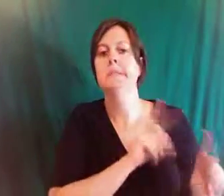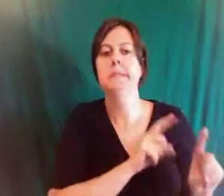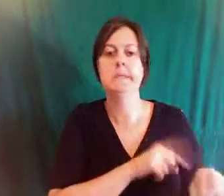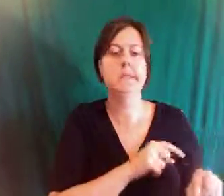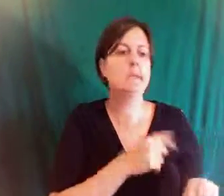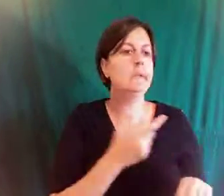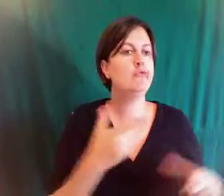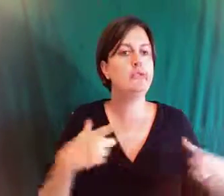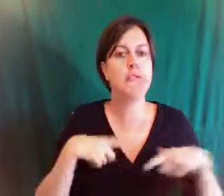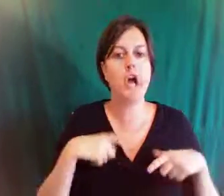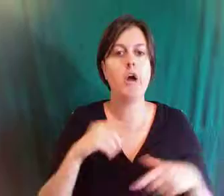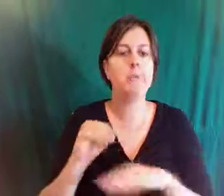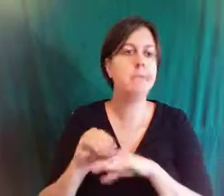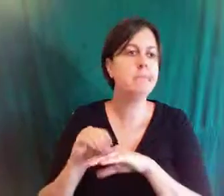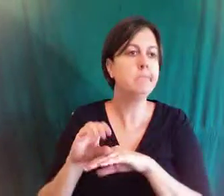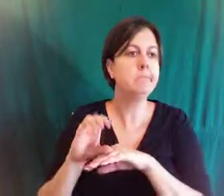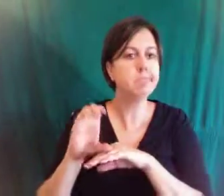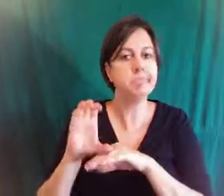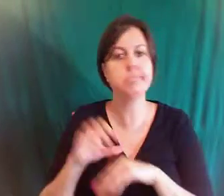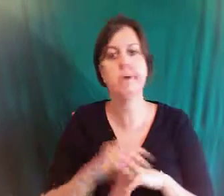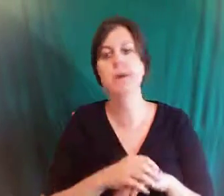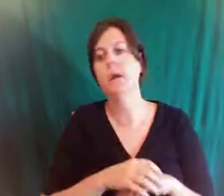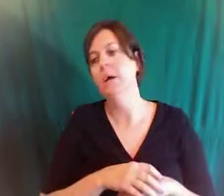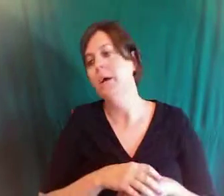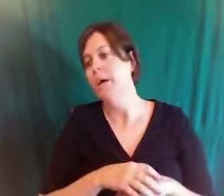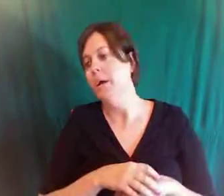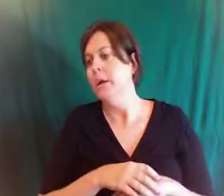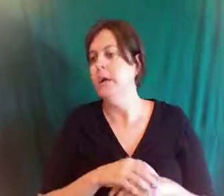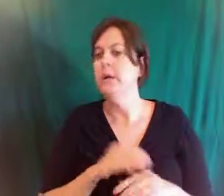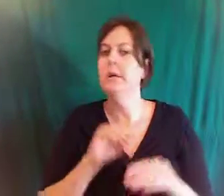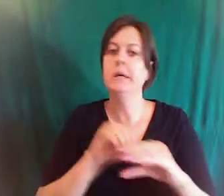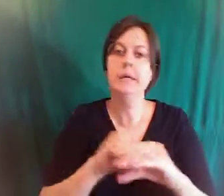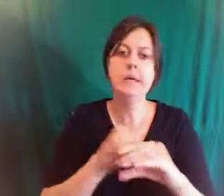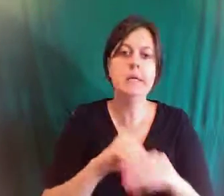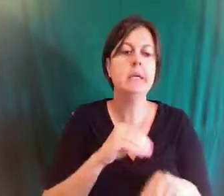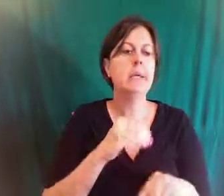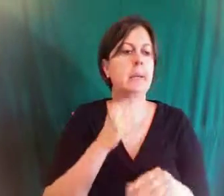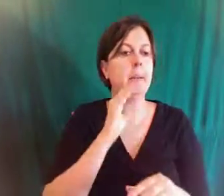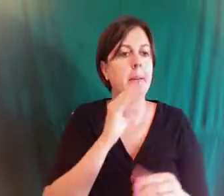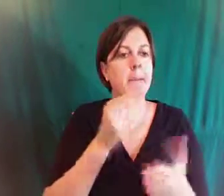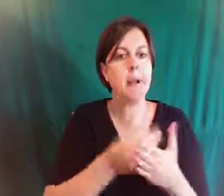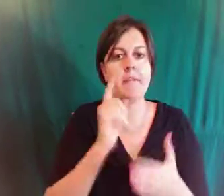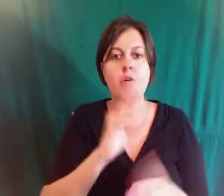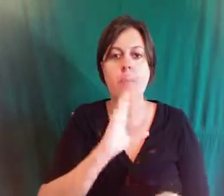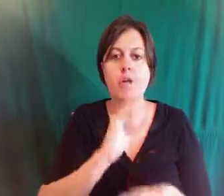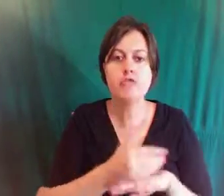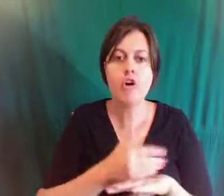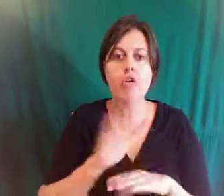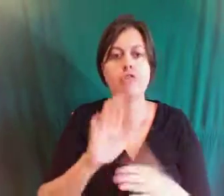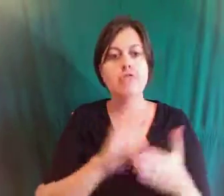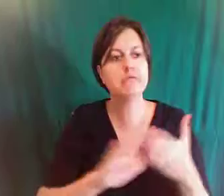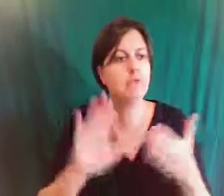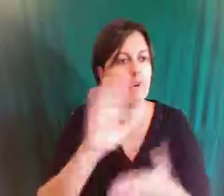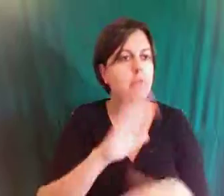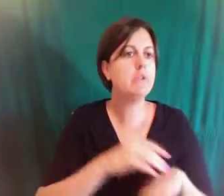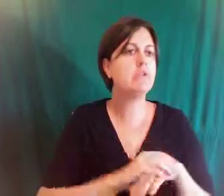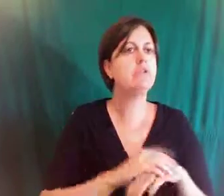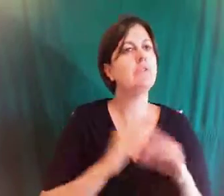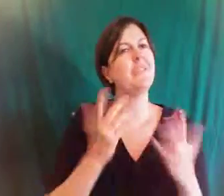set money aside for my daughter and the company sponsored educational plan and did everything that society wanted me to do and was a